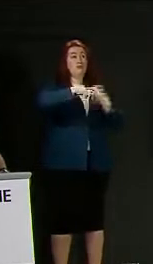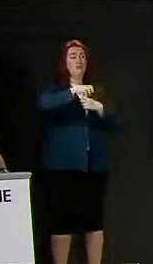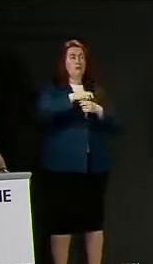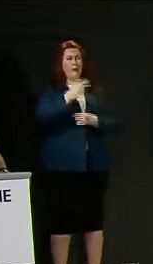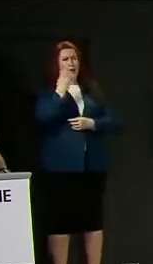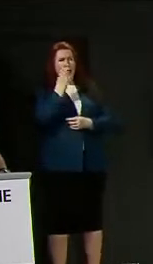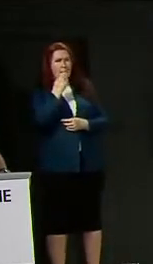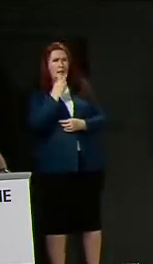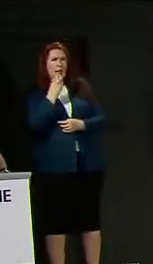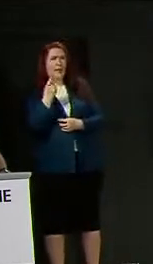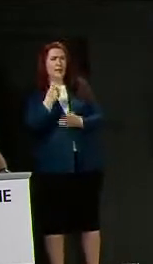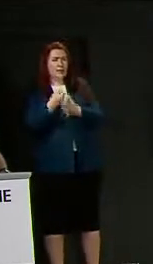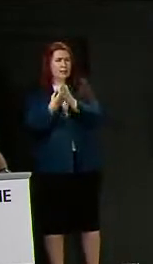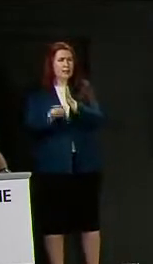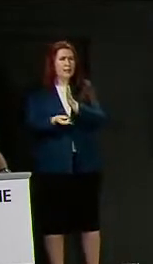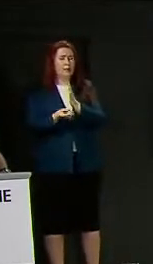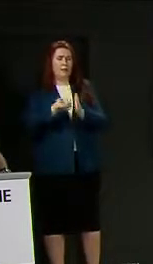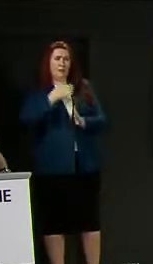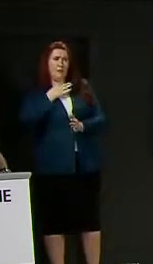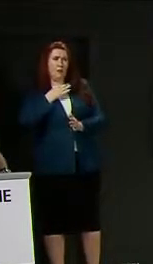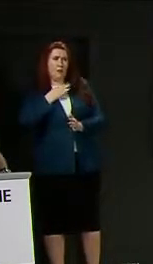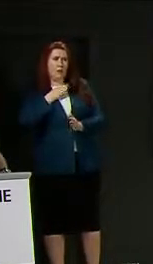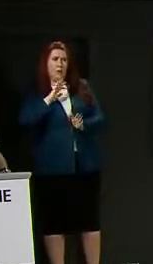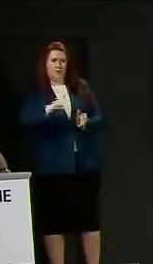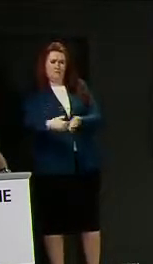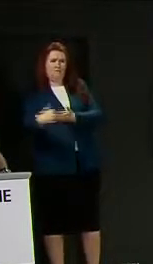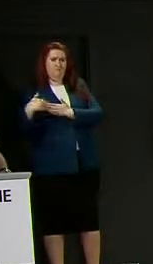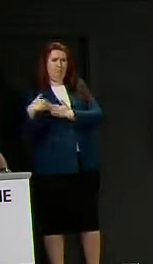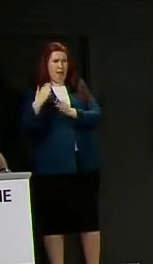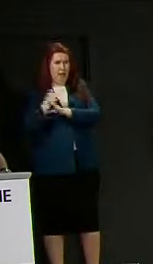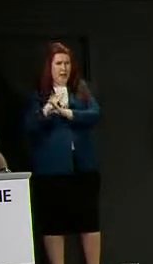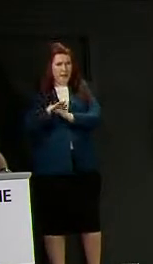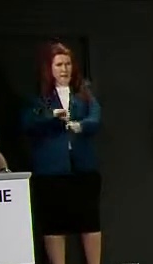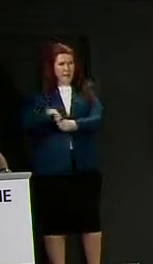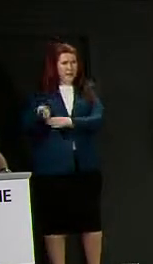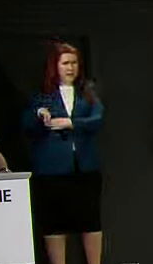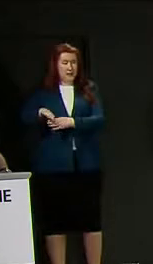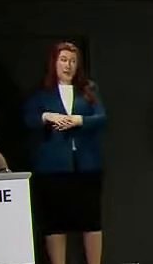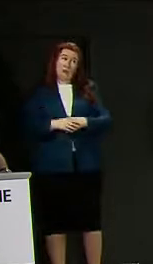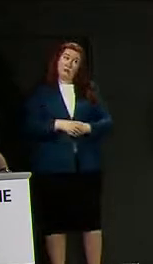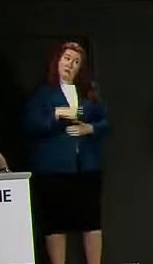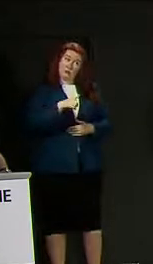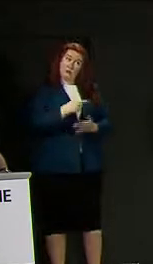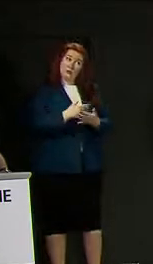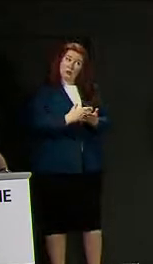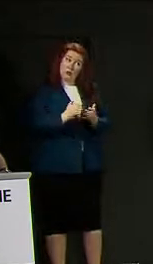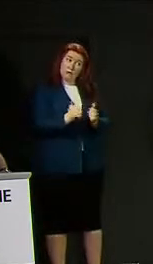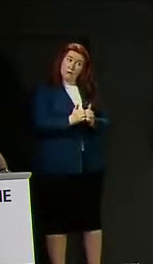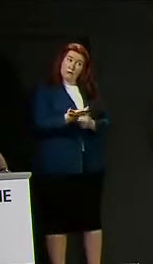elderly, the disabled and the vulnerable are hidden away. Is that an analysis that you share?